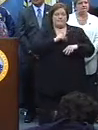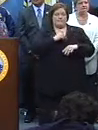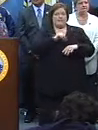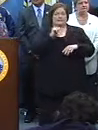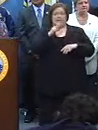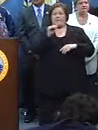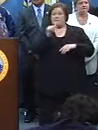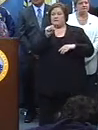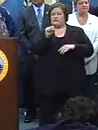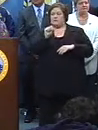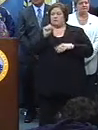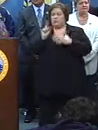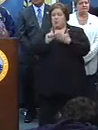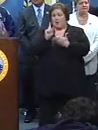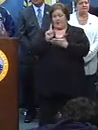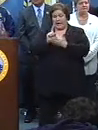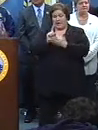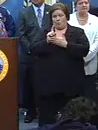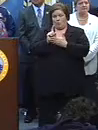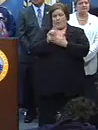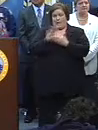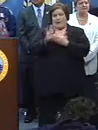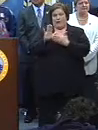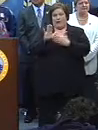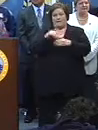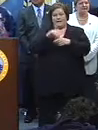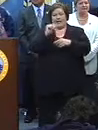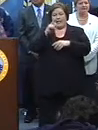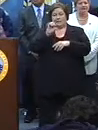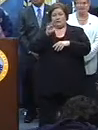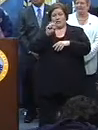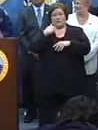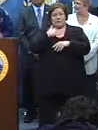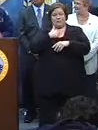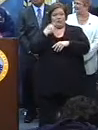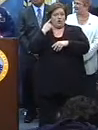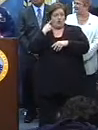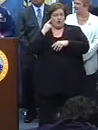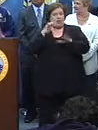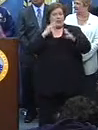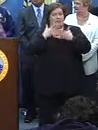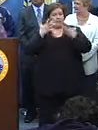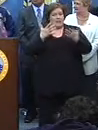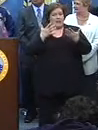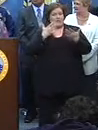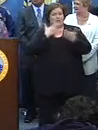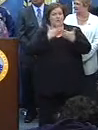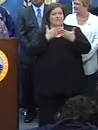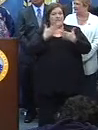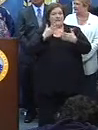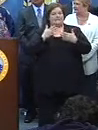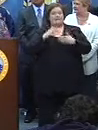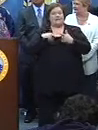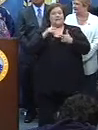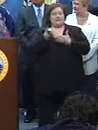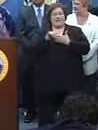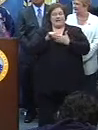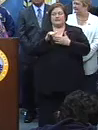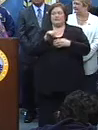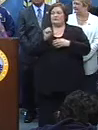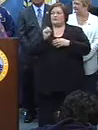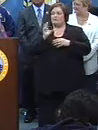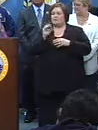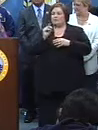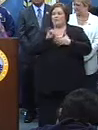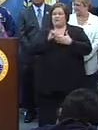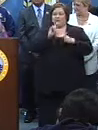Thomas, it was one-hour cleanup in Algiers, and we heard more raves about that than the floats. So thank you very much. That